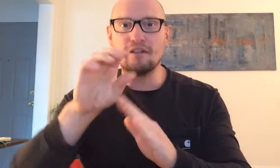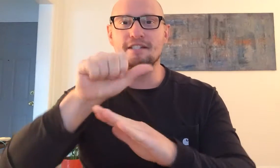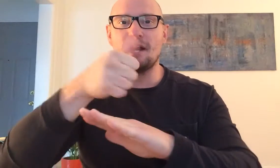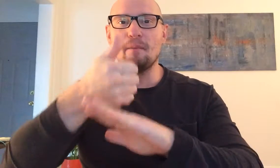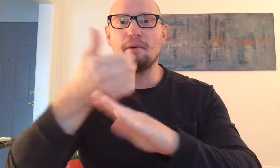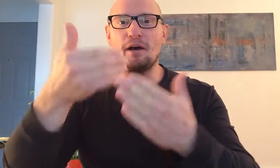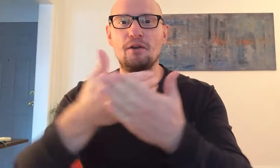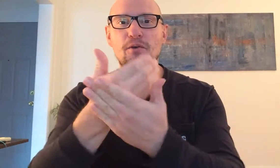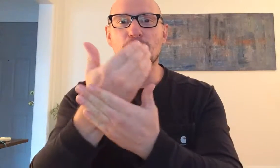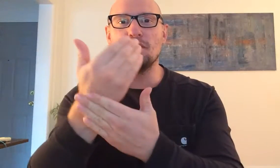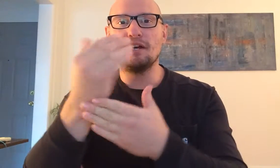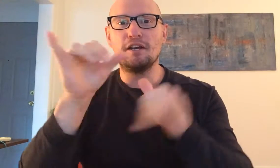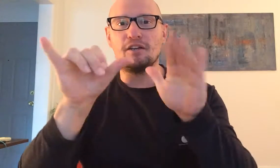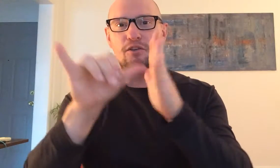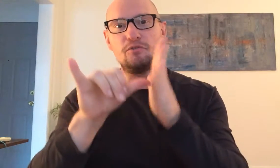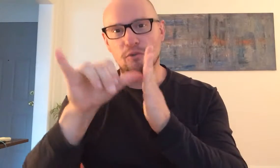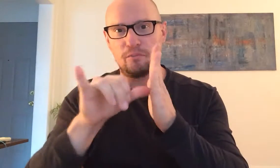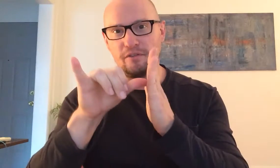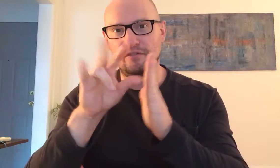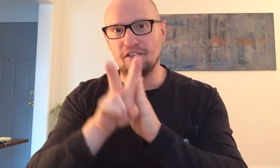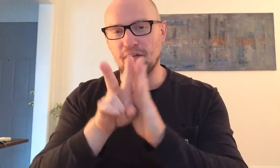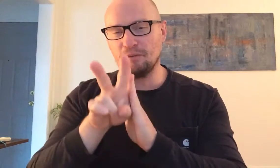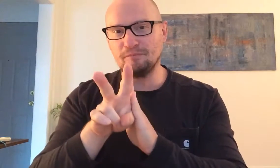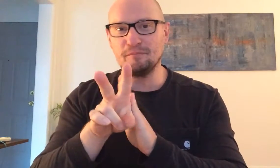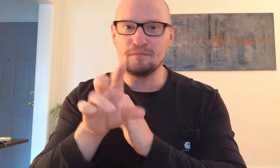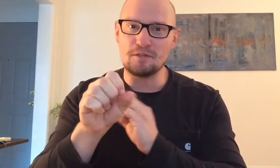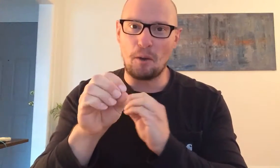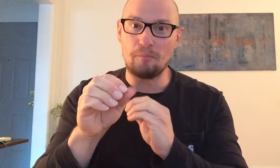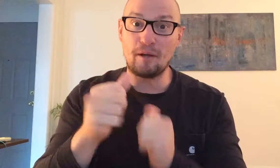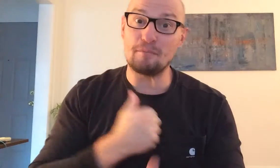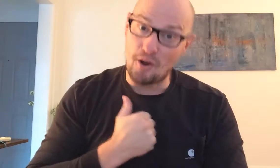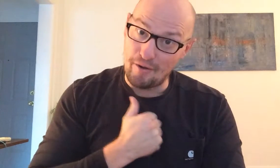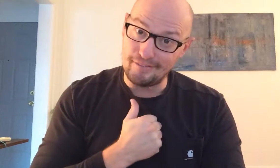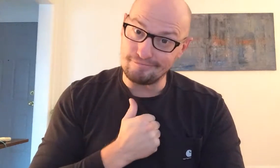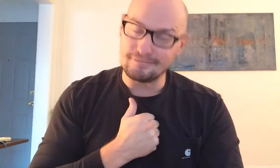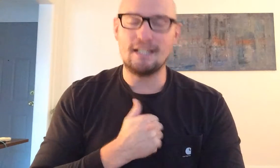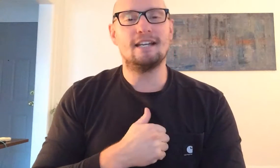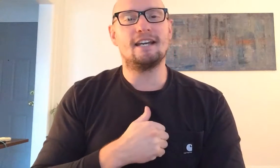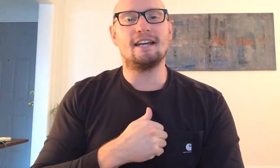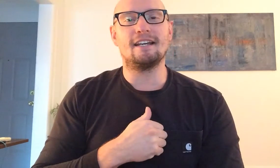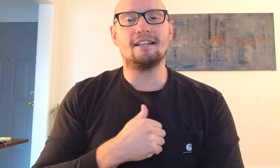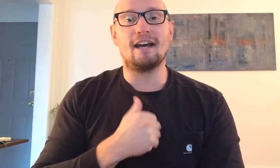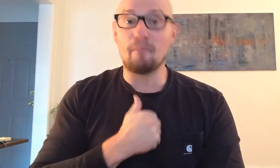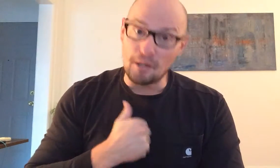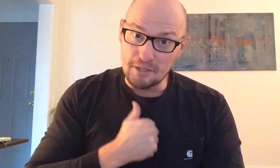set up a new YouTube video so I'm sorry and I apologize